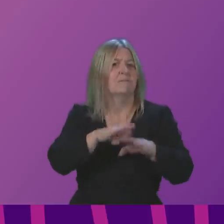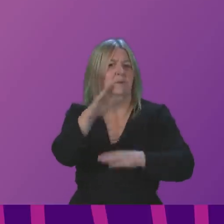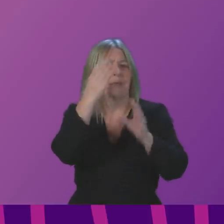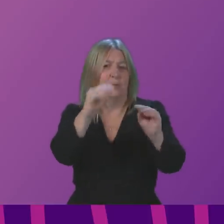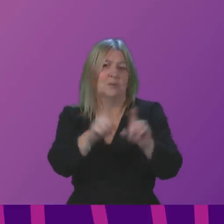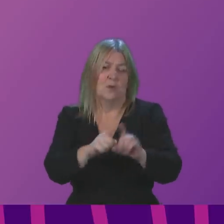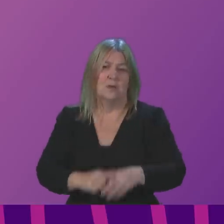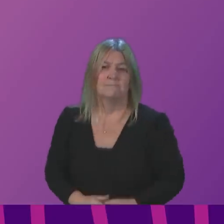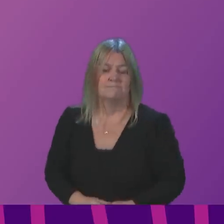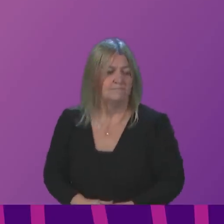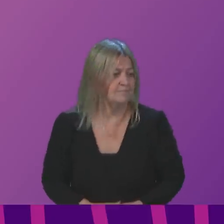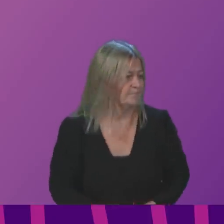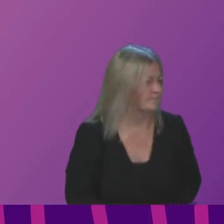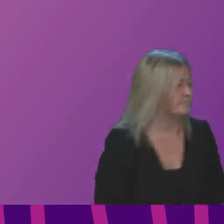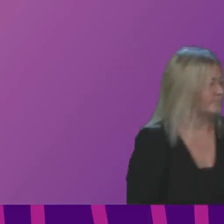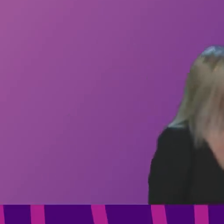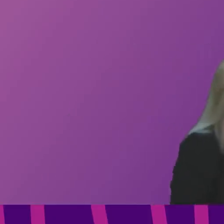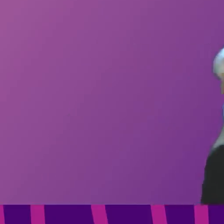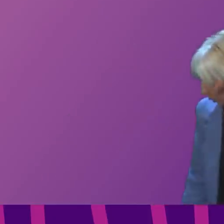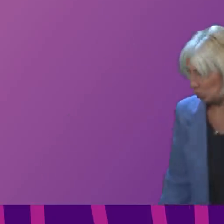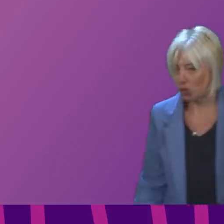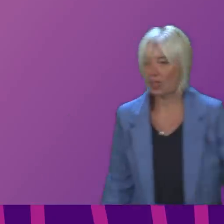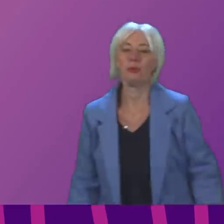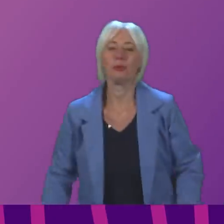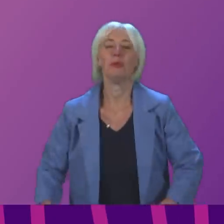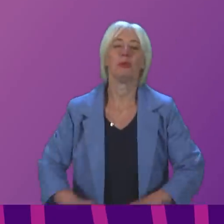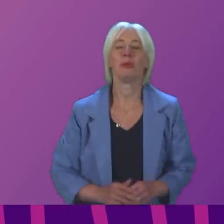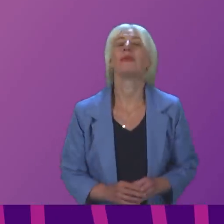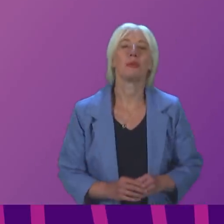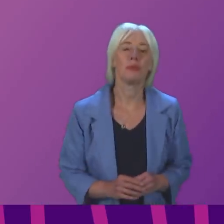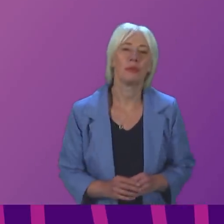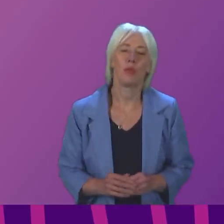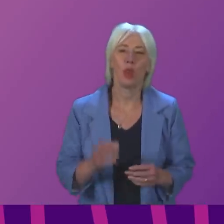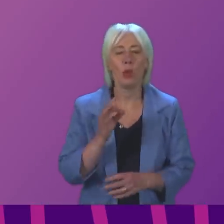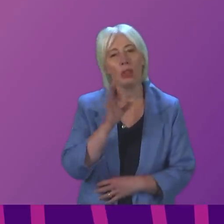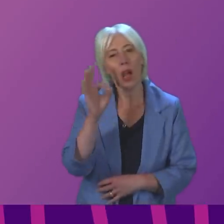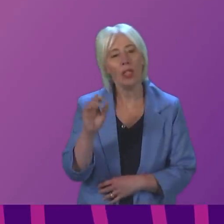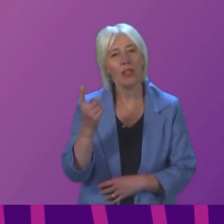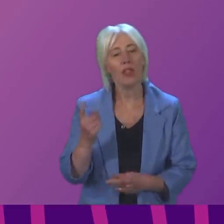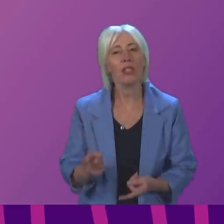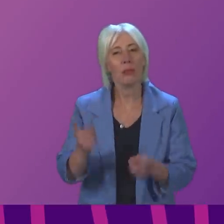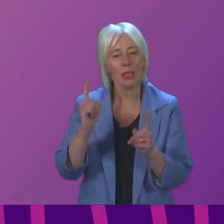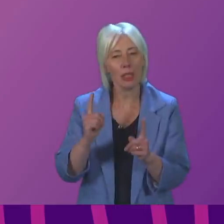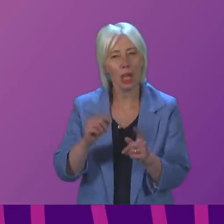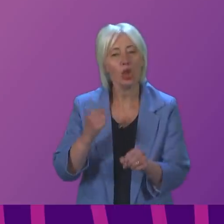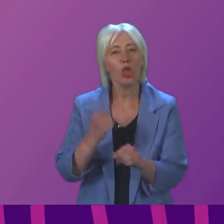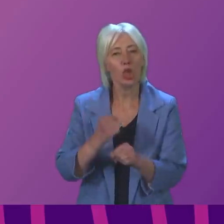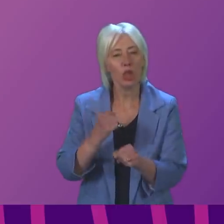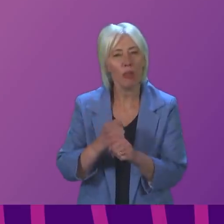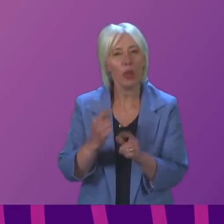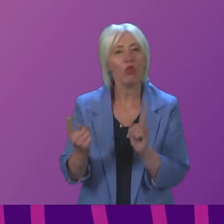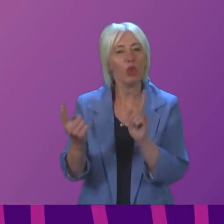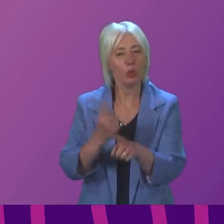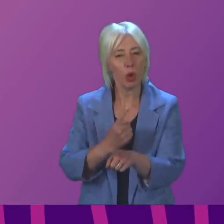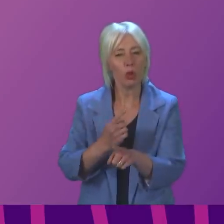Question number five, Tess White. Thank you, Presiding Officer. To ask the First Minister what the Scottish Government's response is